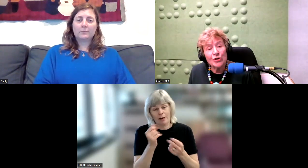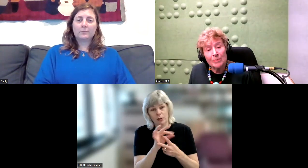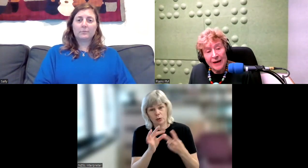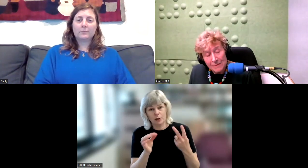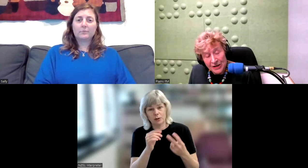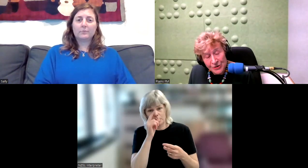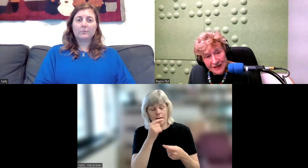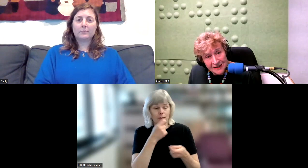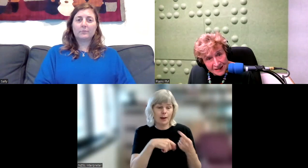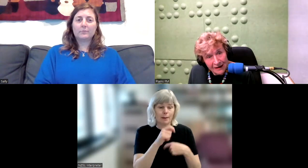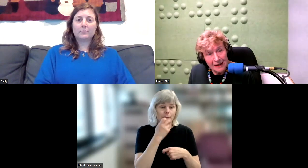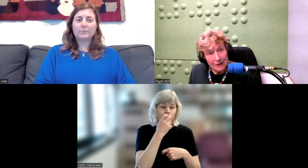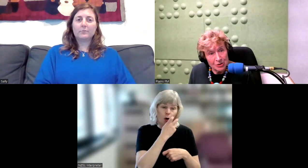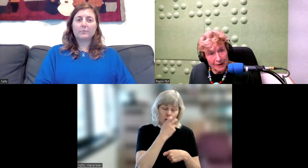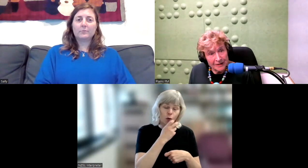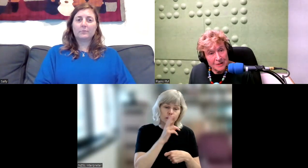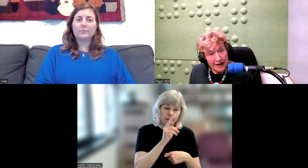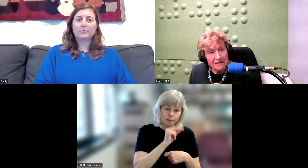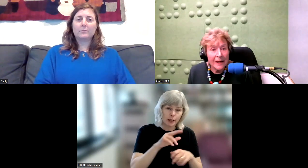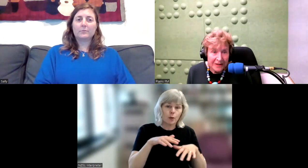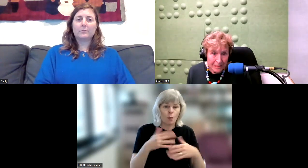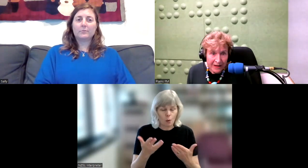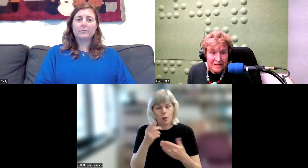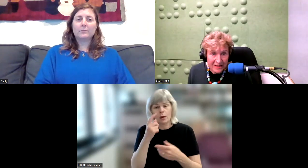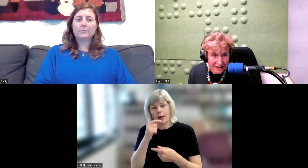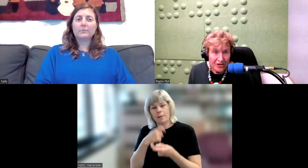you can become a New Zealand sign language speaker. It's up to the parents' decision.